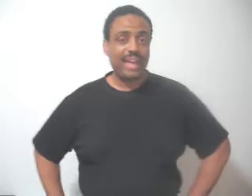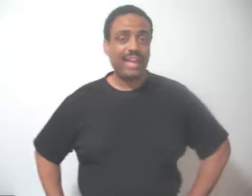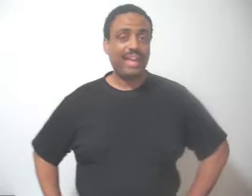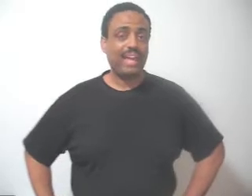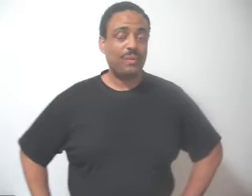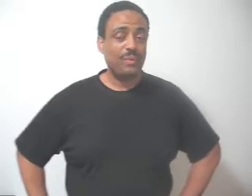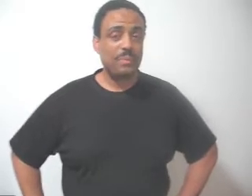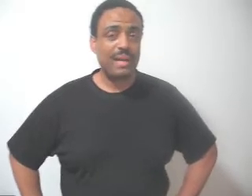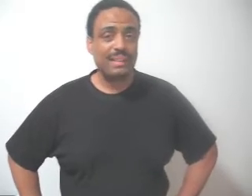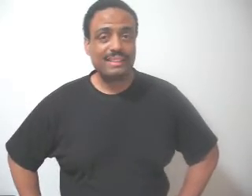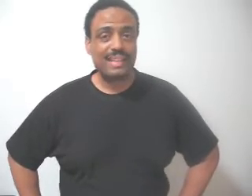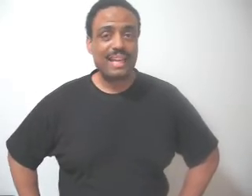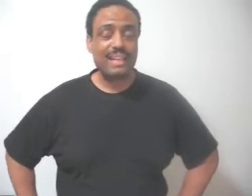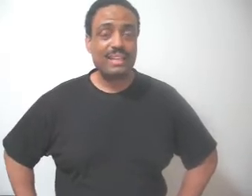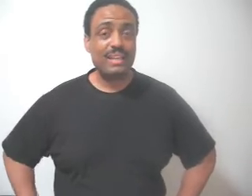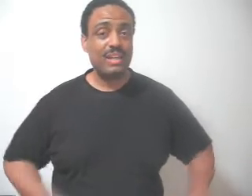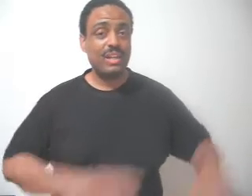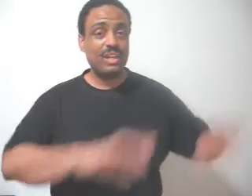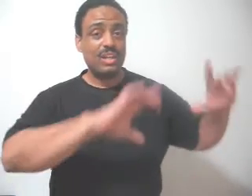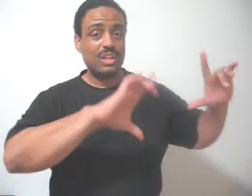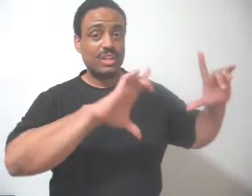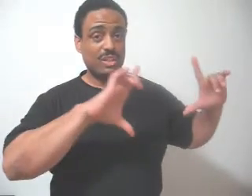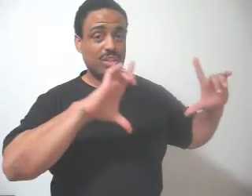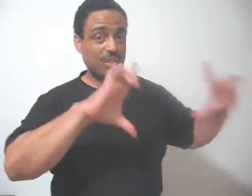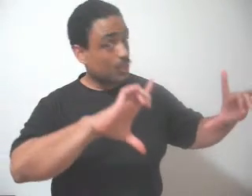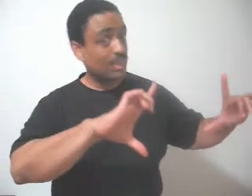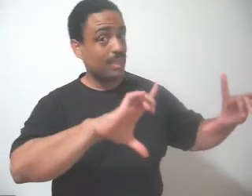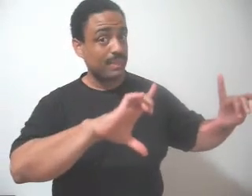and what about the sign no dumping